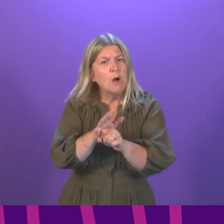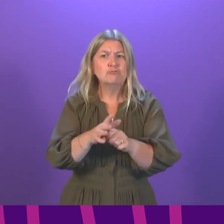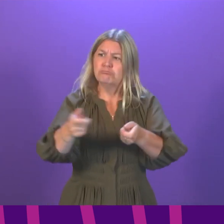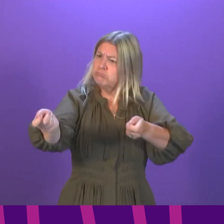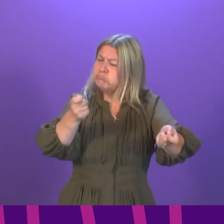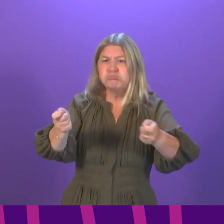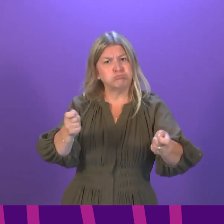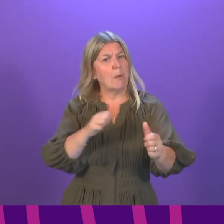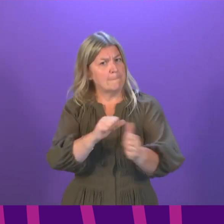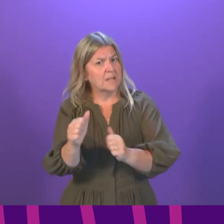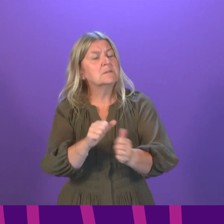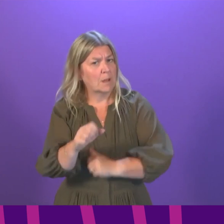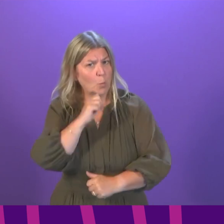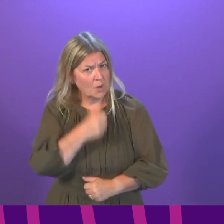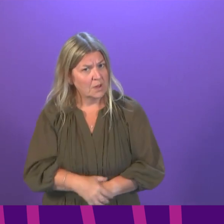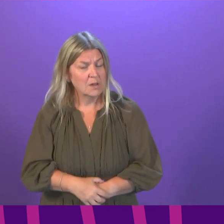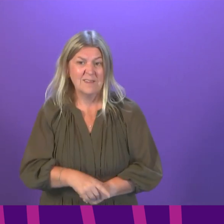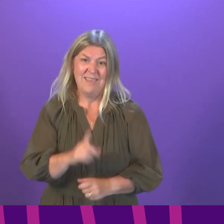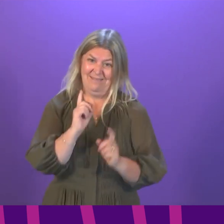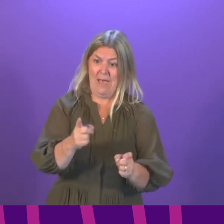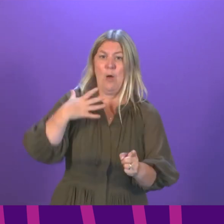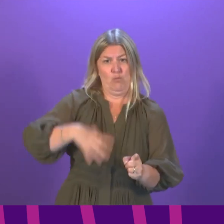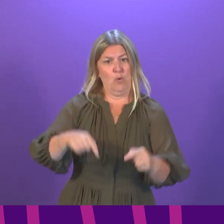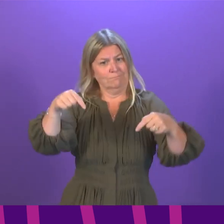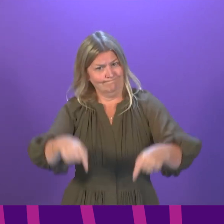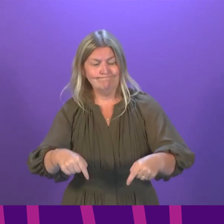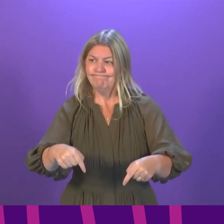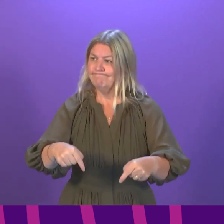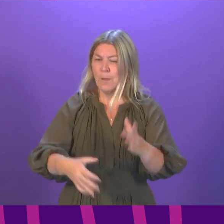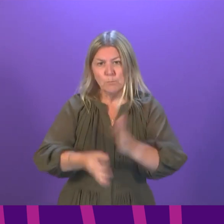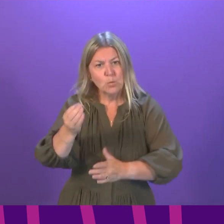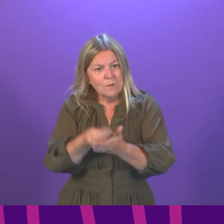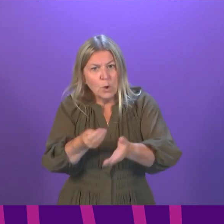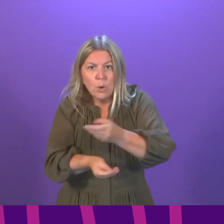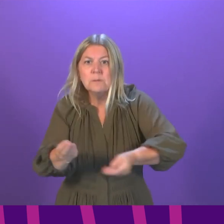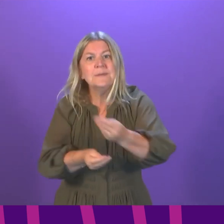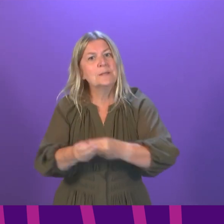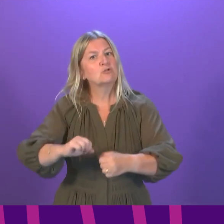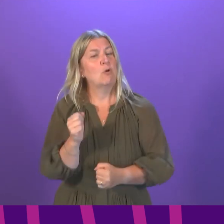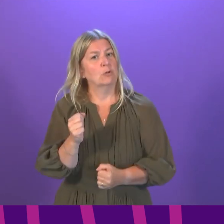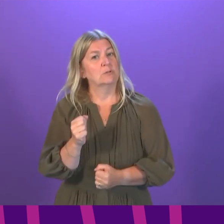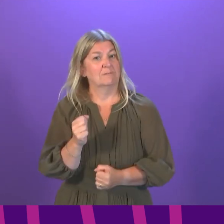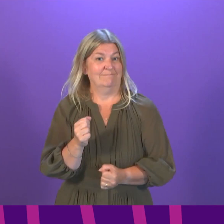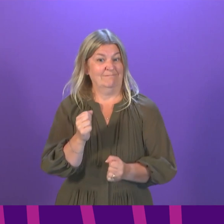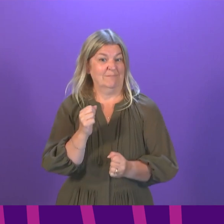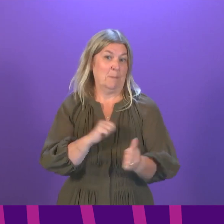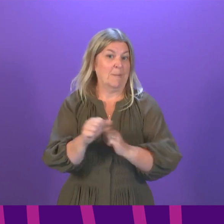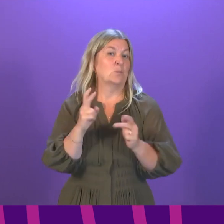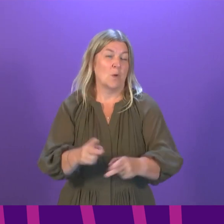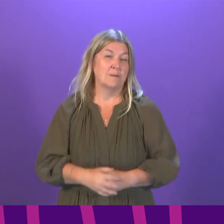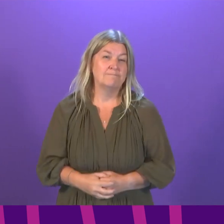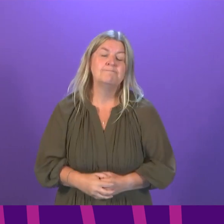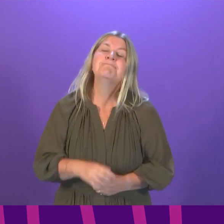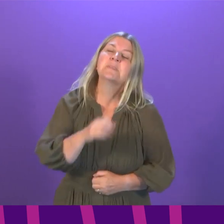safe as possible is the best thing this government can do for our economic recovery as well. Most, with the exception of face